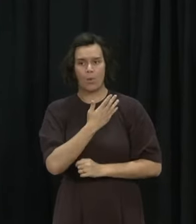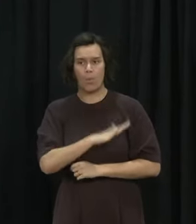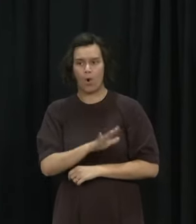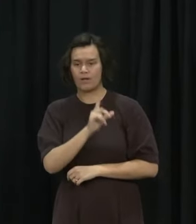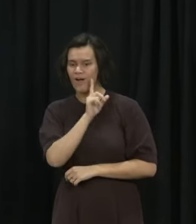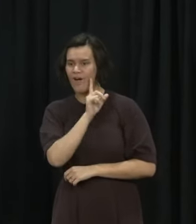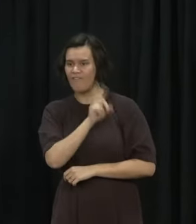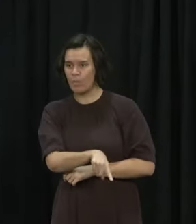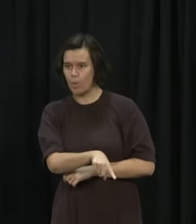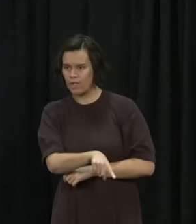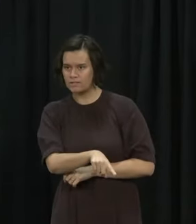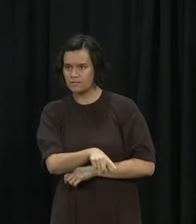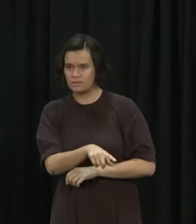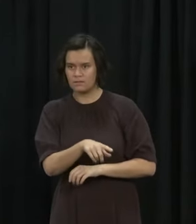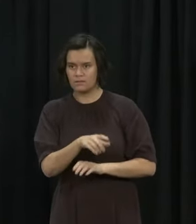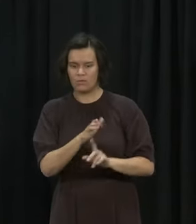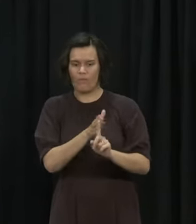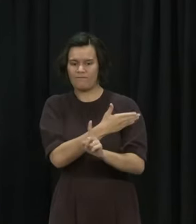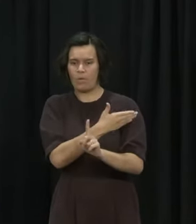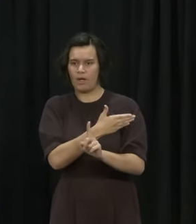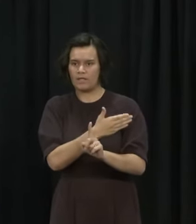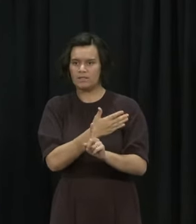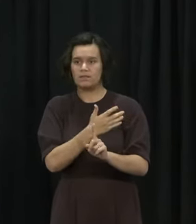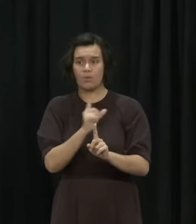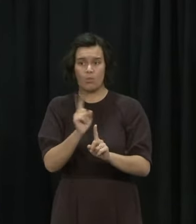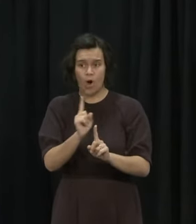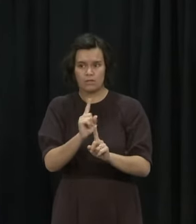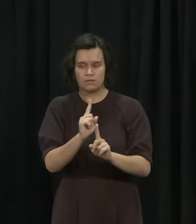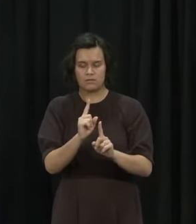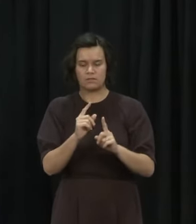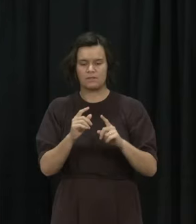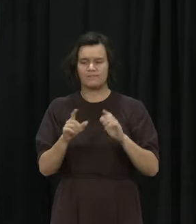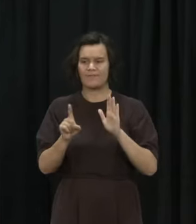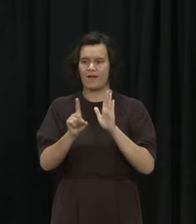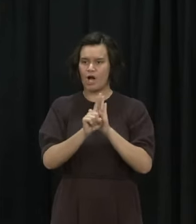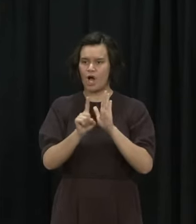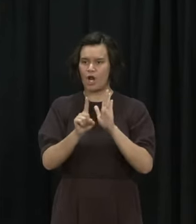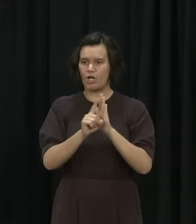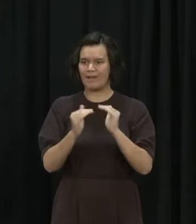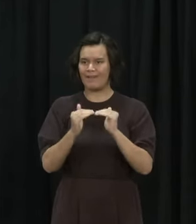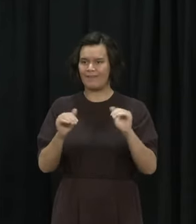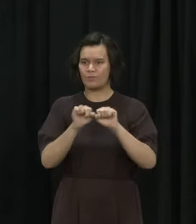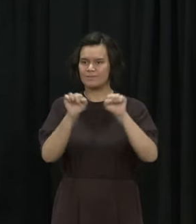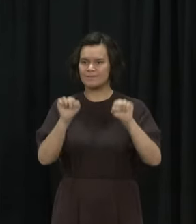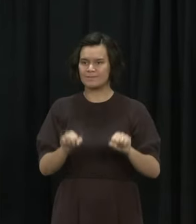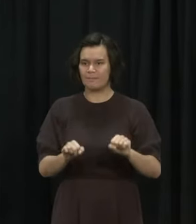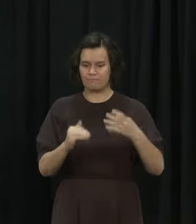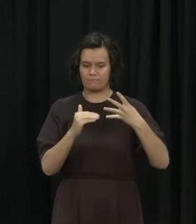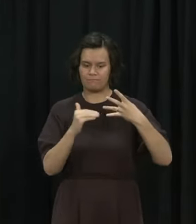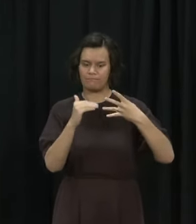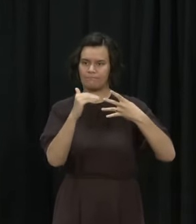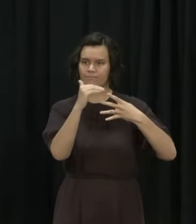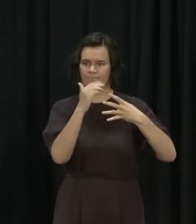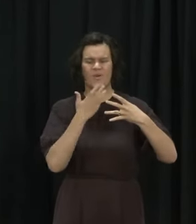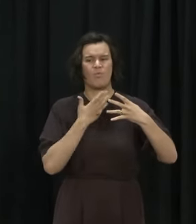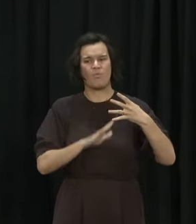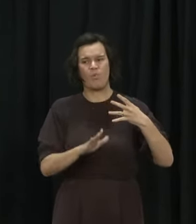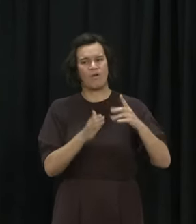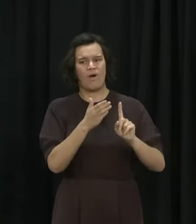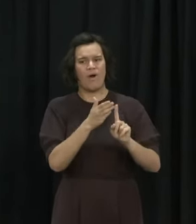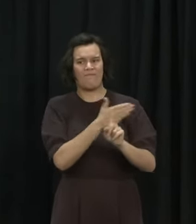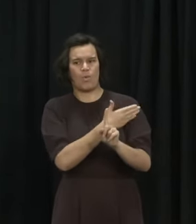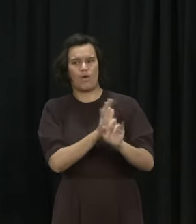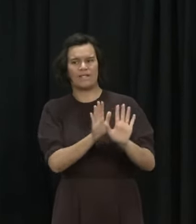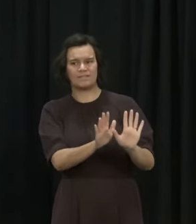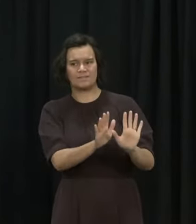this point we're envisaging doing this we don't want to have to go back to the alert level system it is there, as we said when we set out the traffic light framework it's